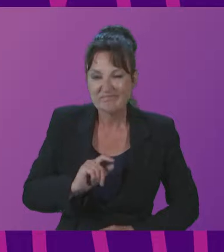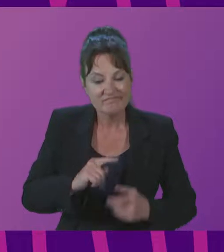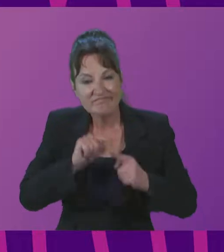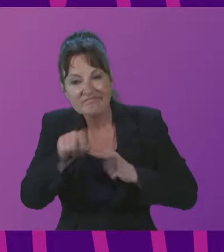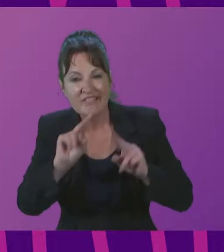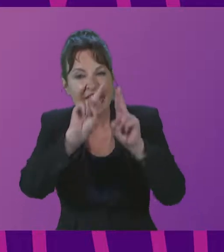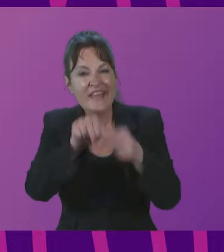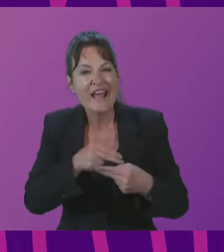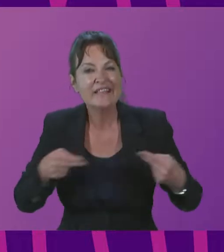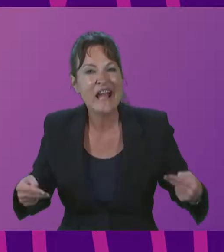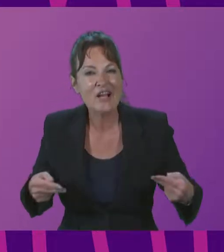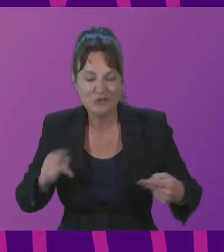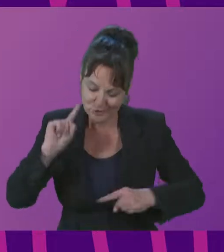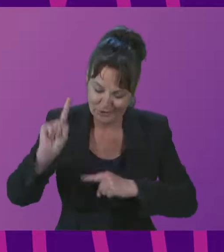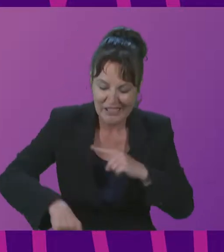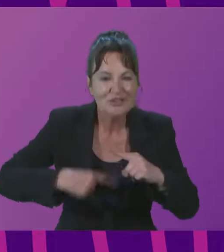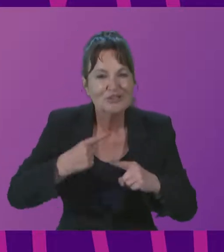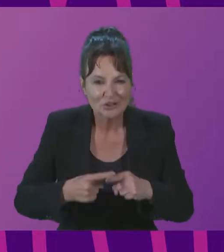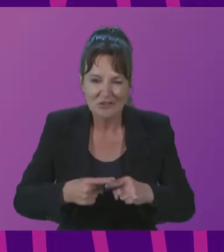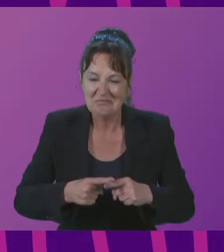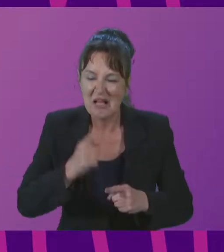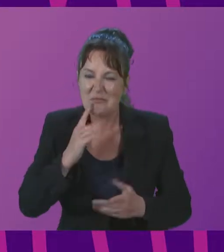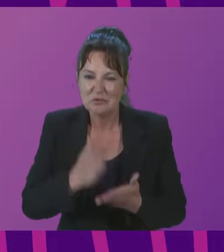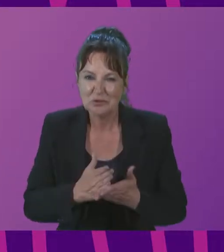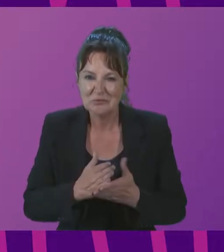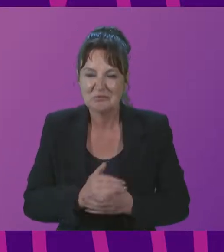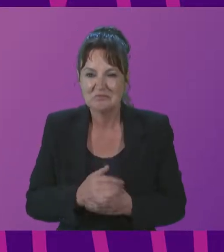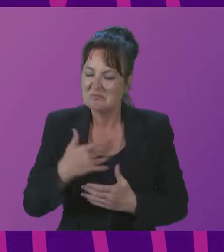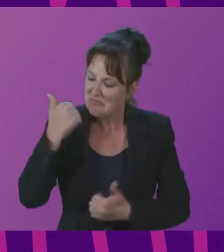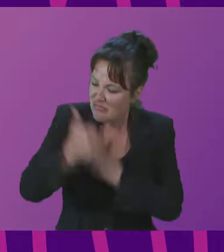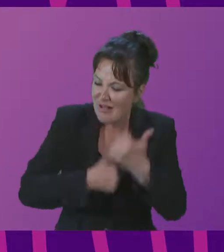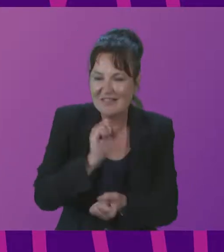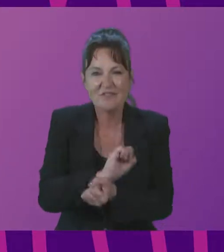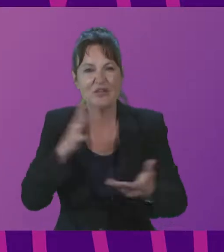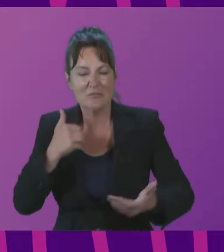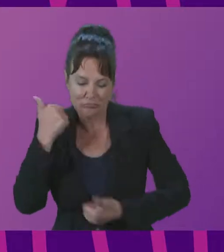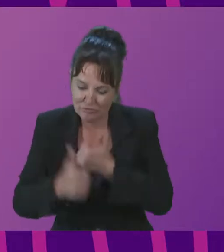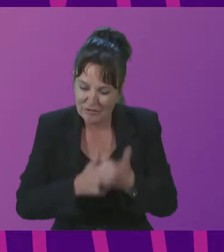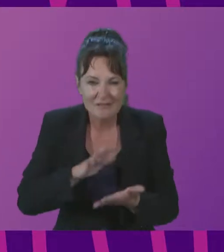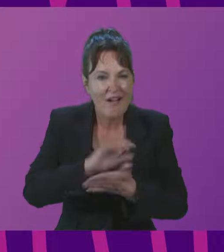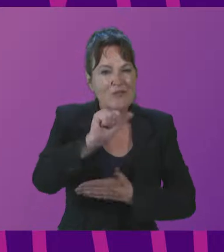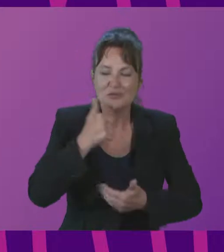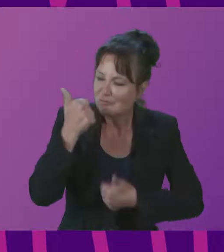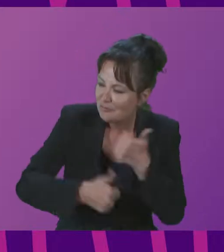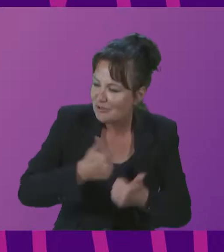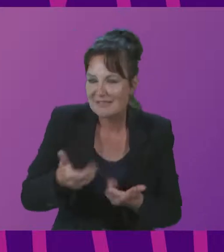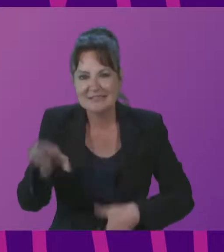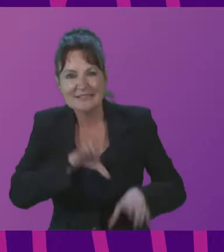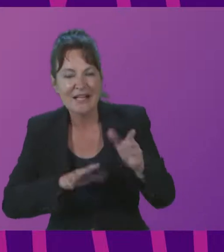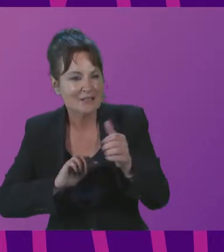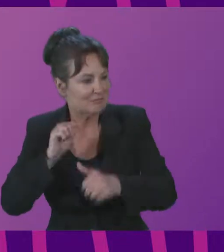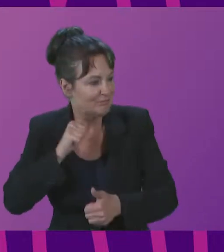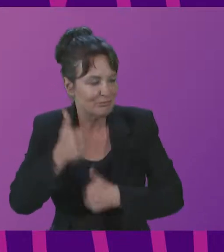arena next year. I'm freedom, praising culture, science, education,